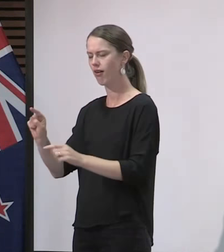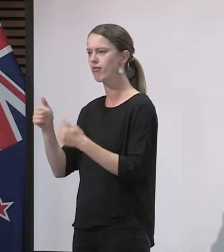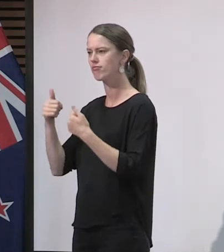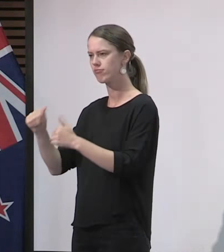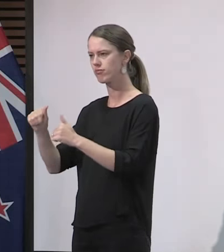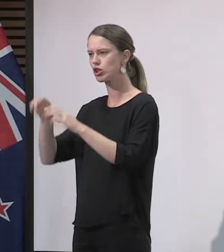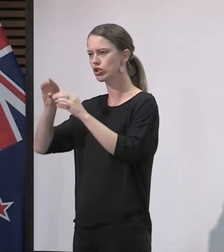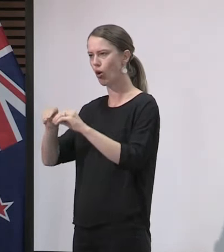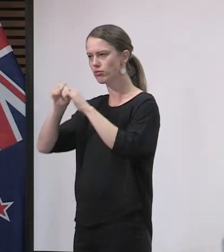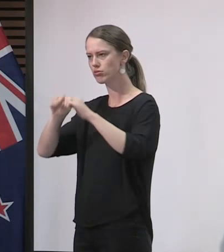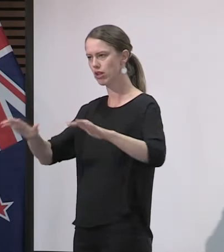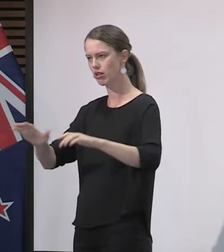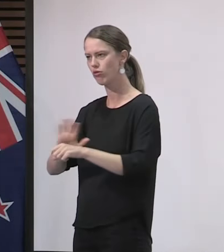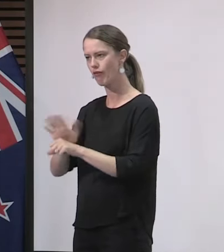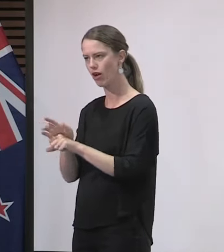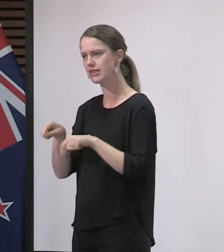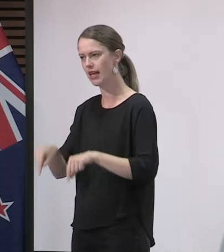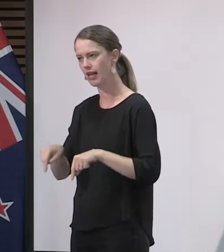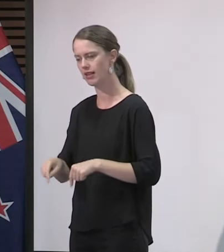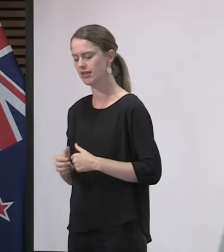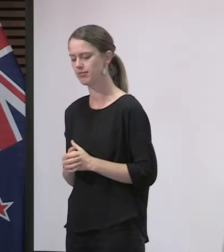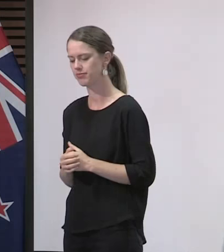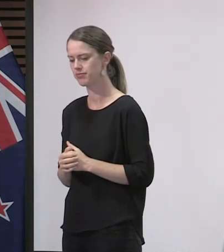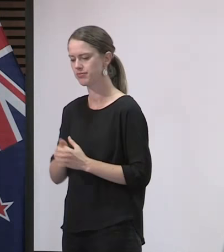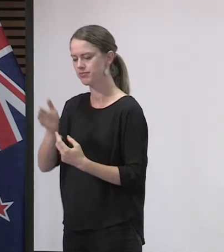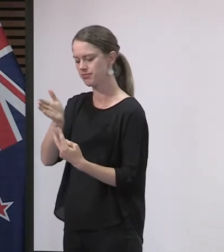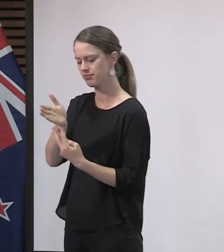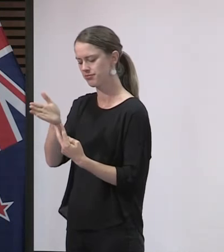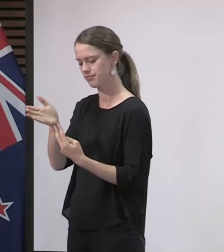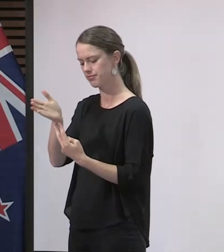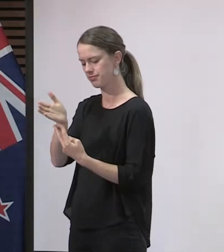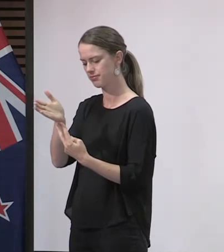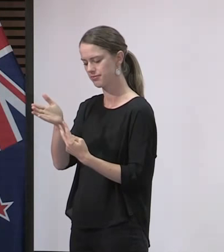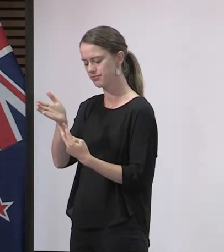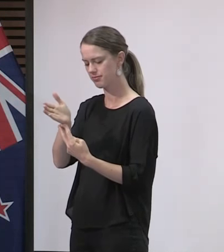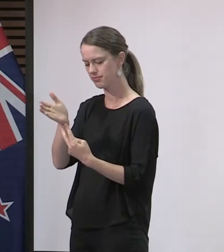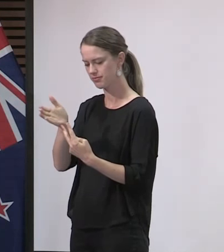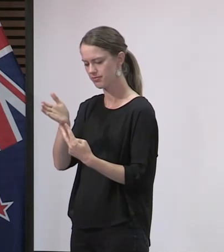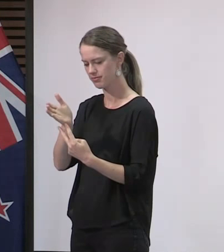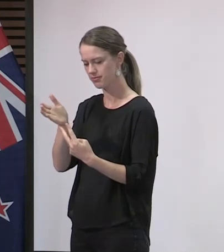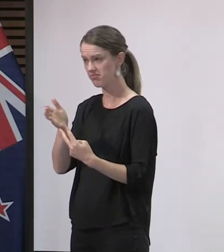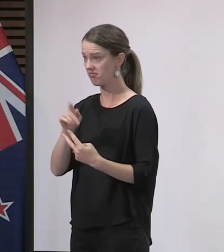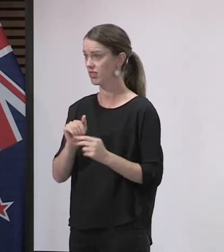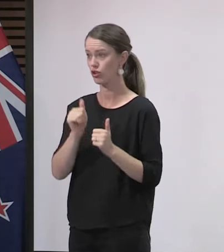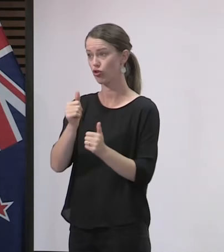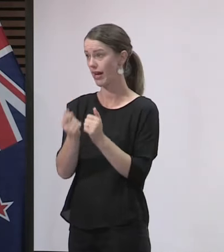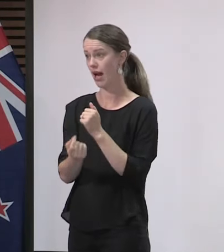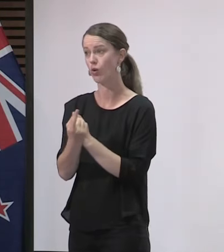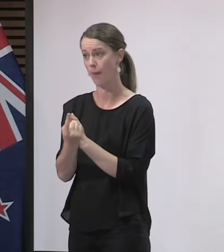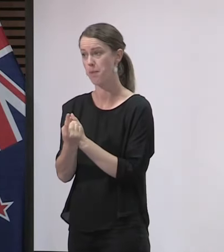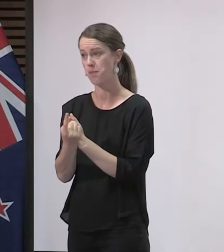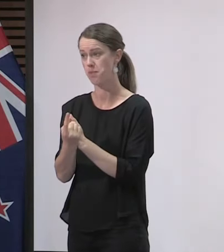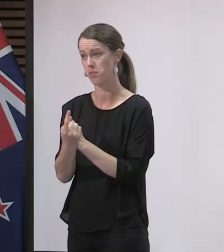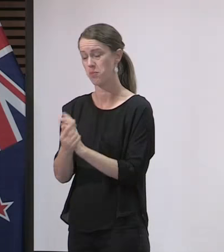broken that chain of transmission here on shore. And I guess two things from that. One is that's as good an outcome as we might have hoped for